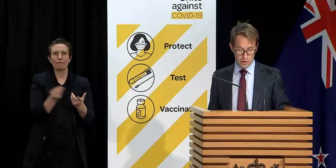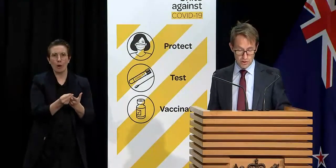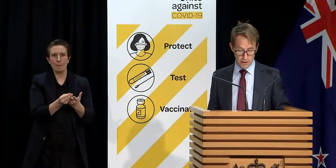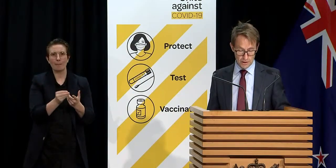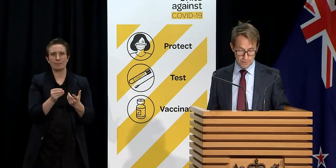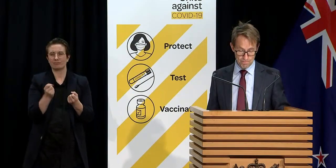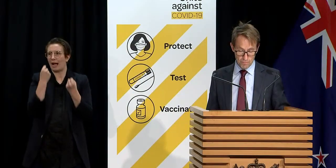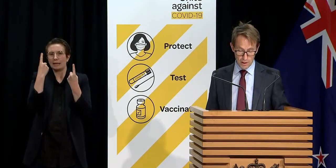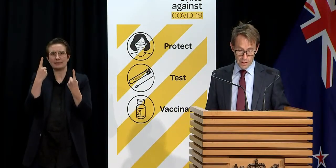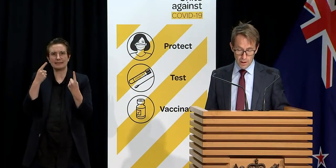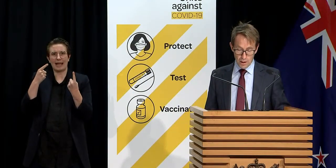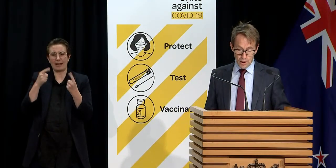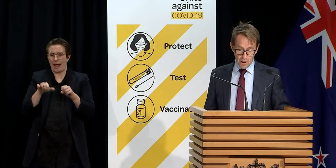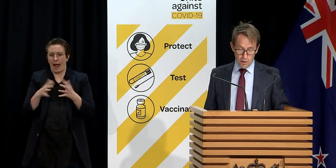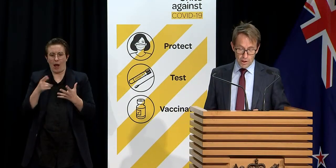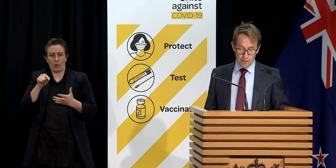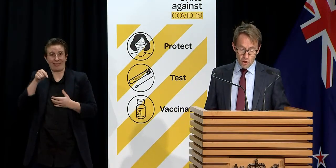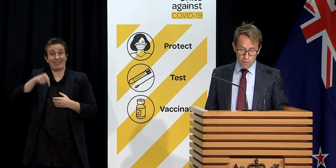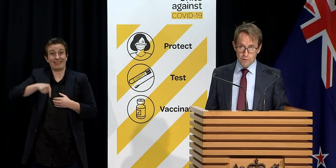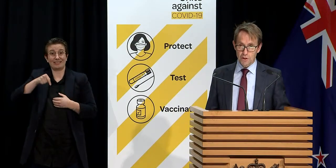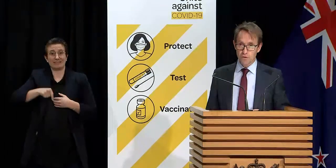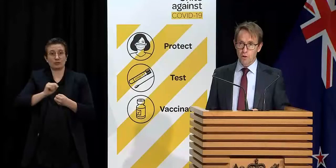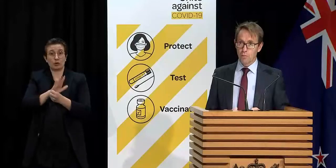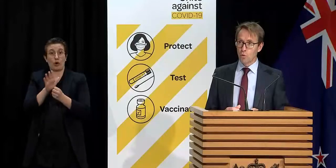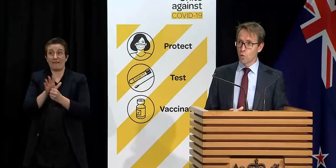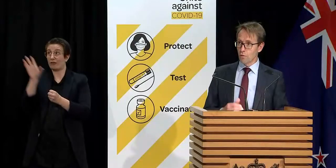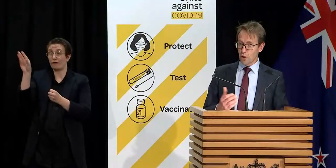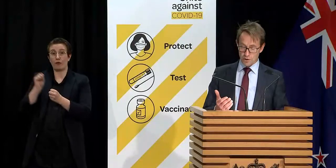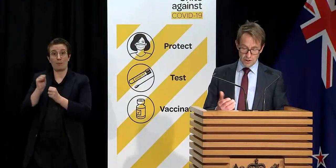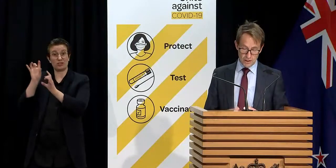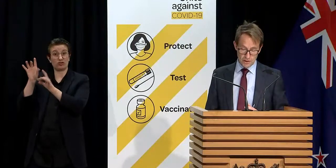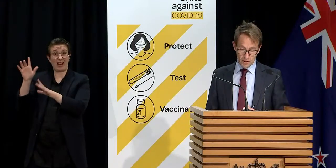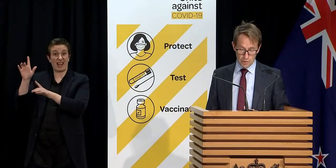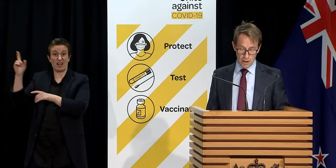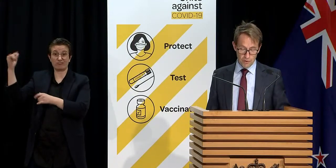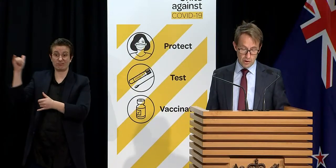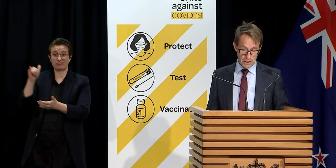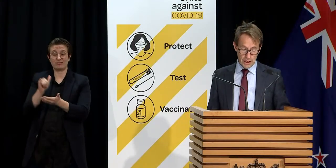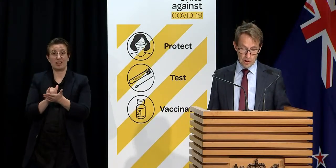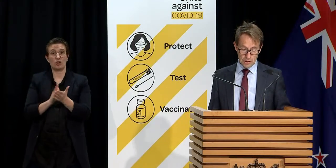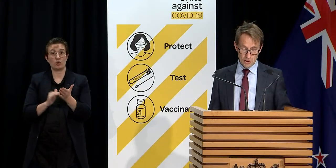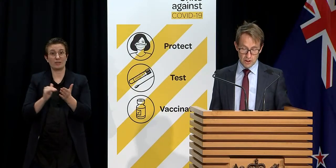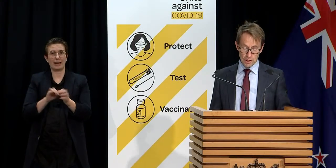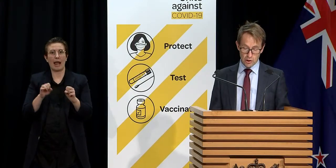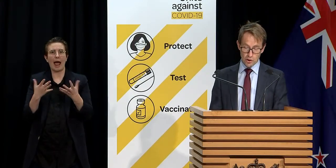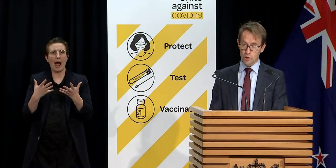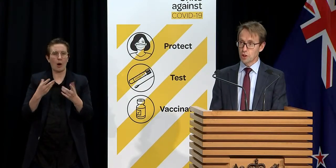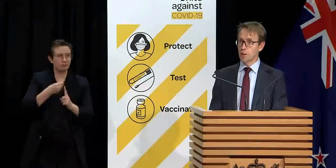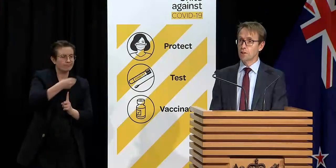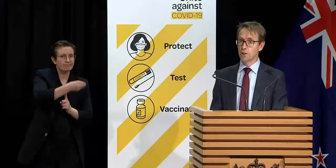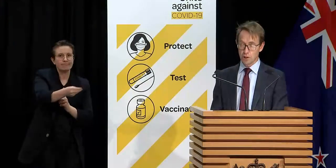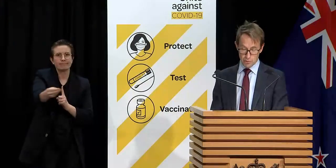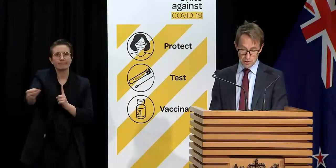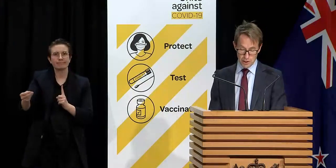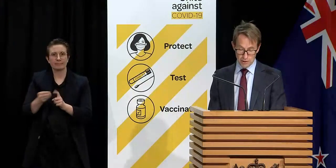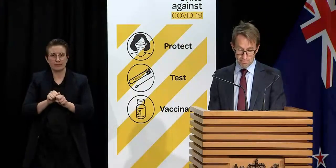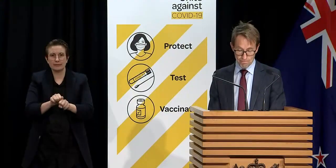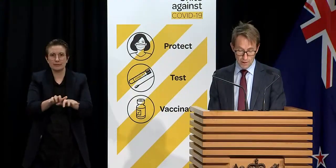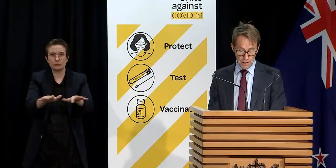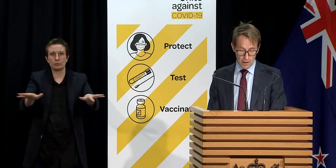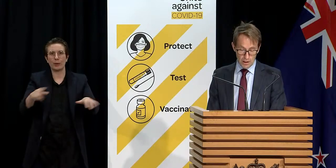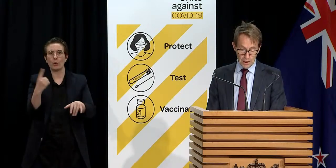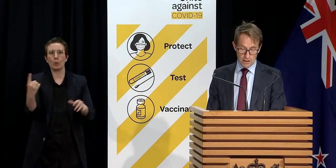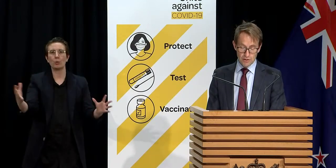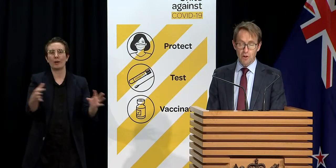made its way into New Zealand. We have confidence from all of those tests that we have only had only a single accursion into the community.